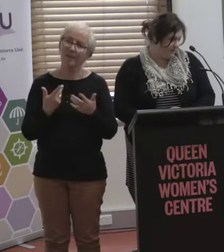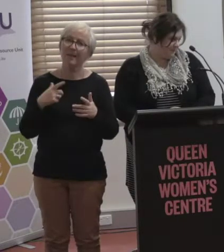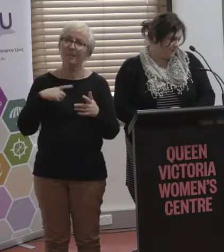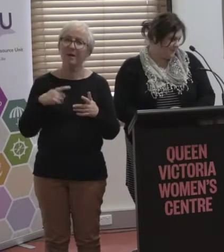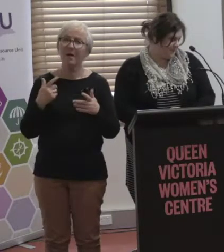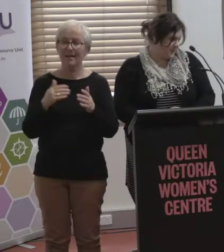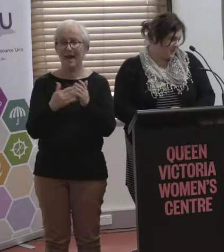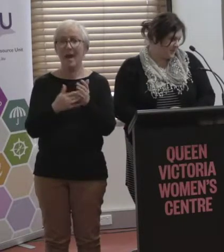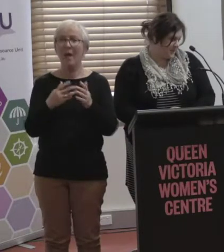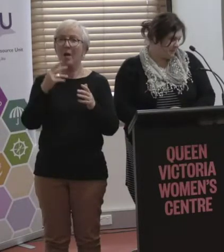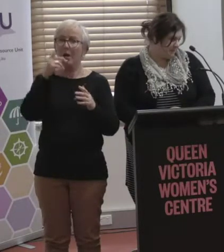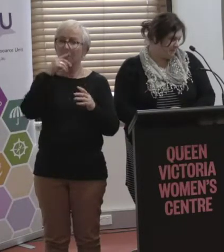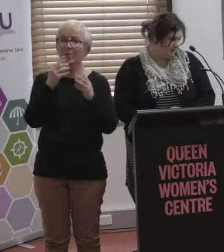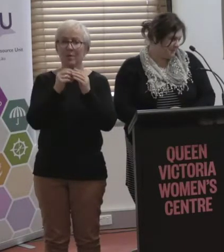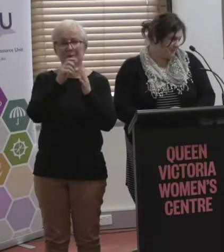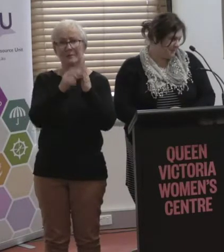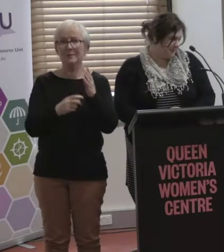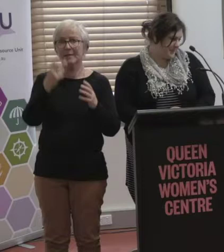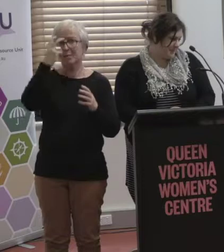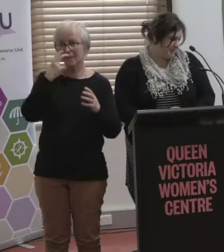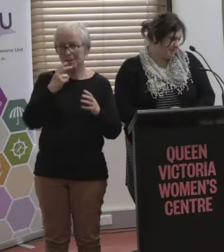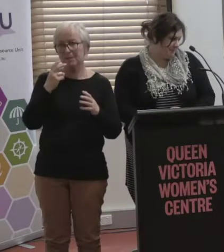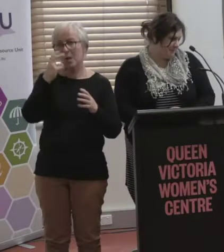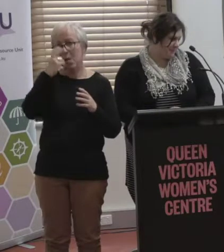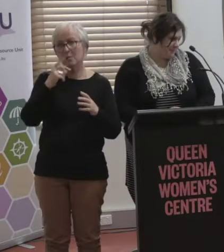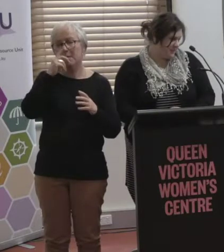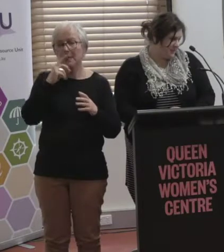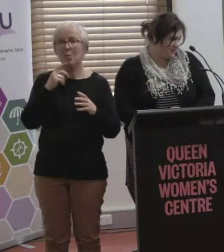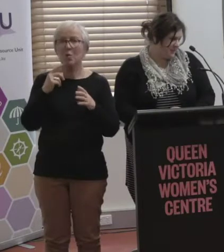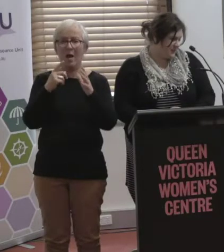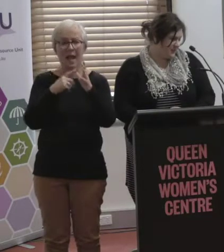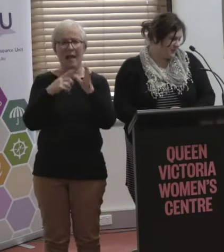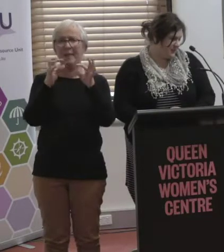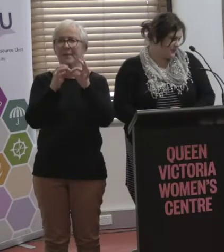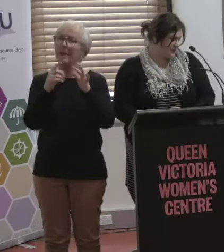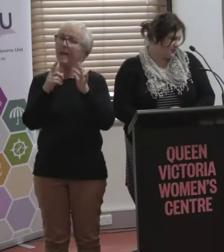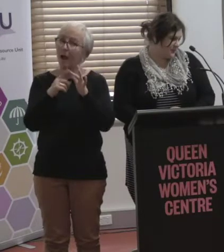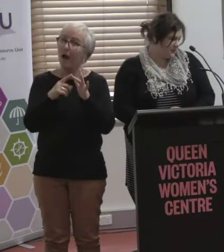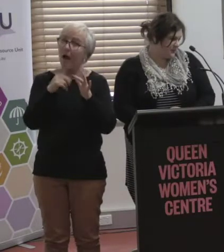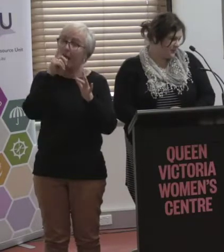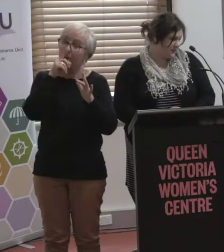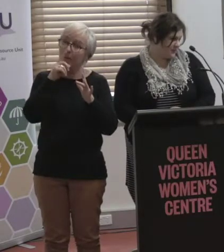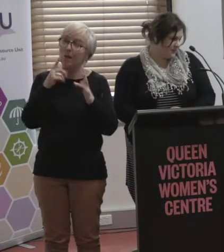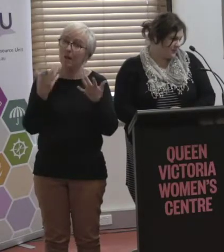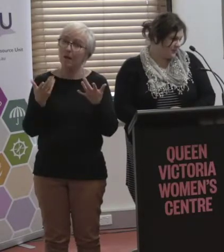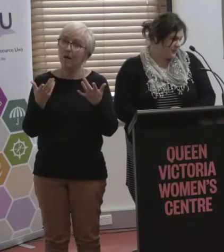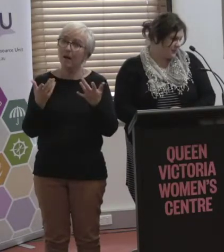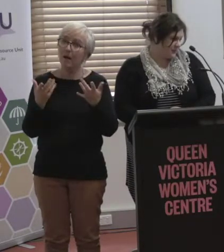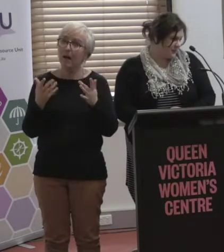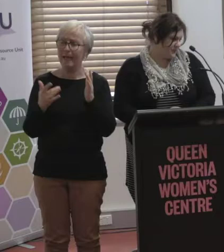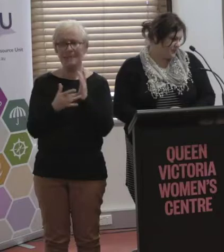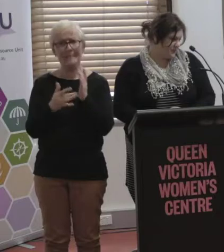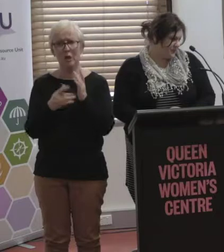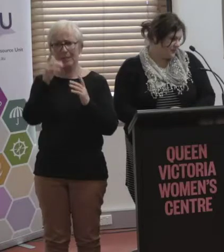or senior Victorians or people with acquired brain injury or, you know, anyone, that technology can be very